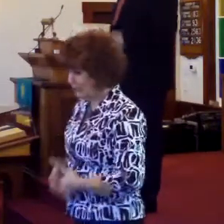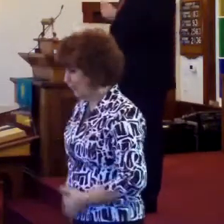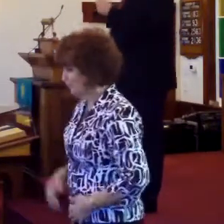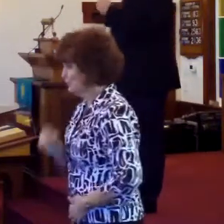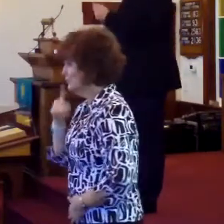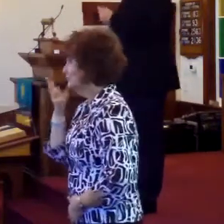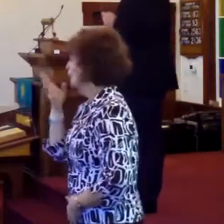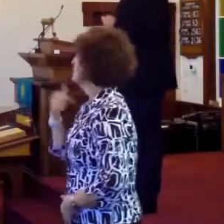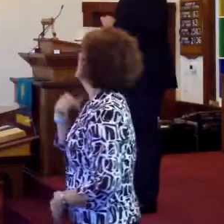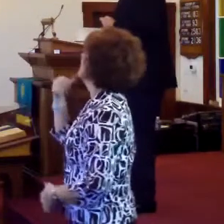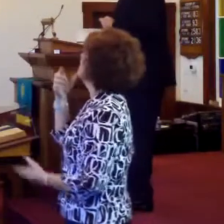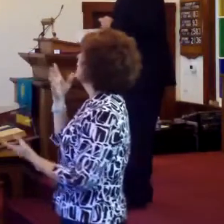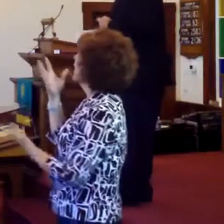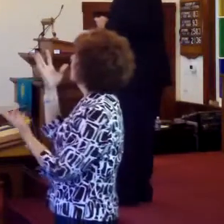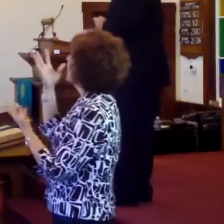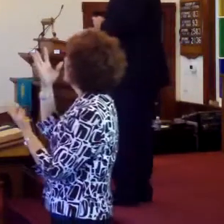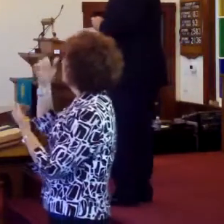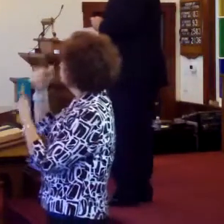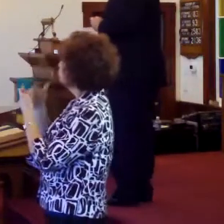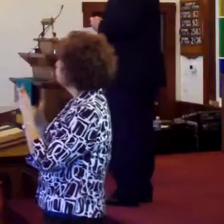Lord, I'm putting my water in now.